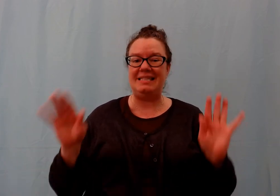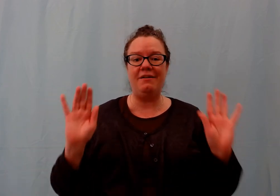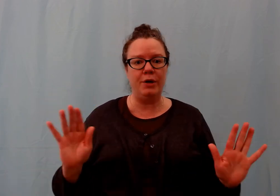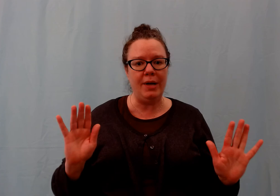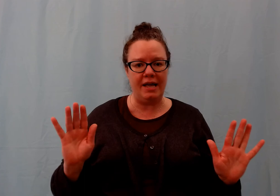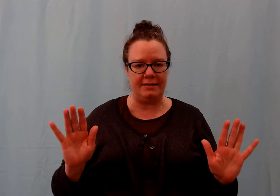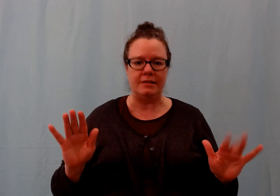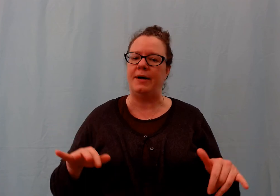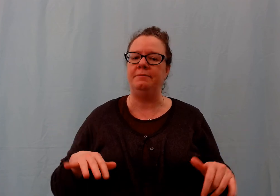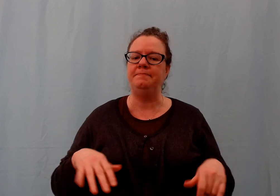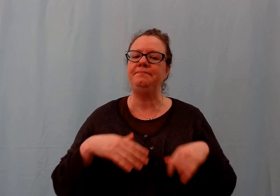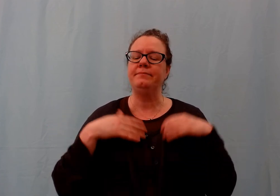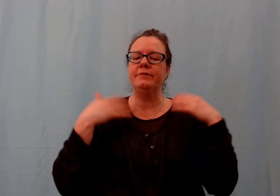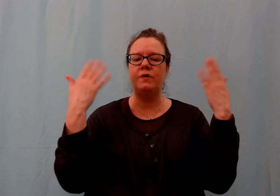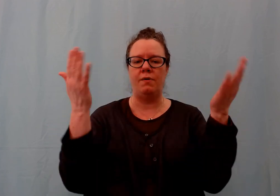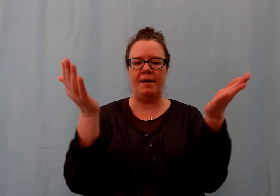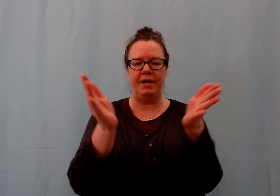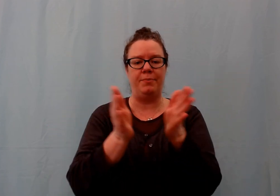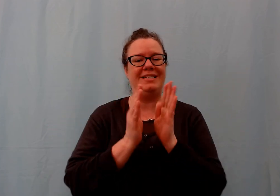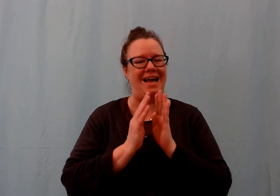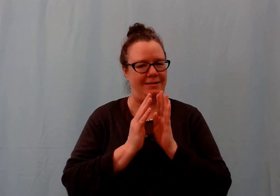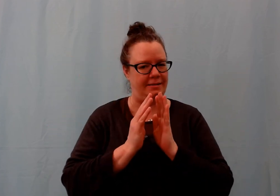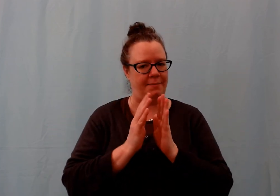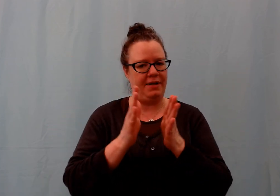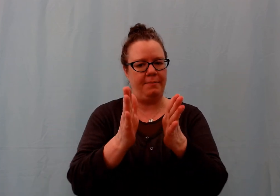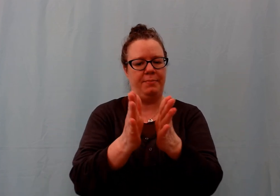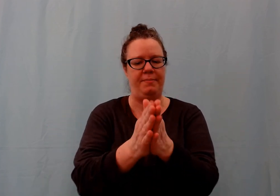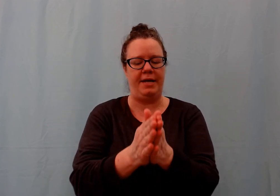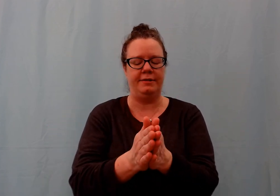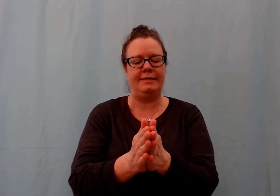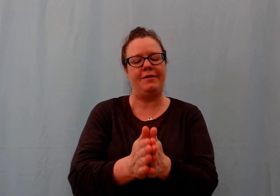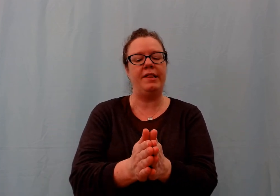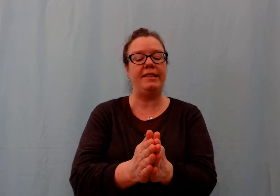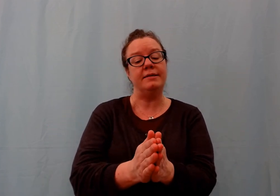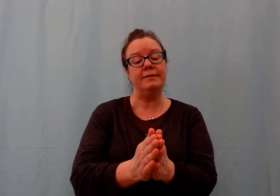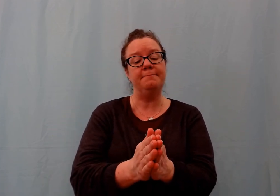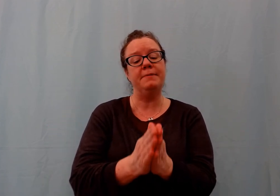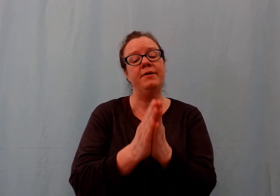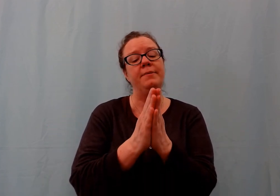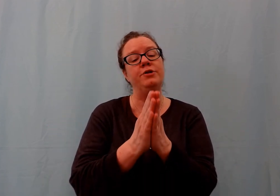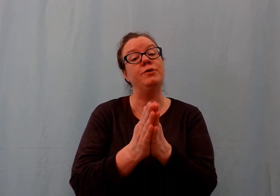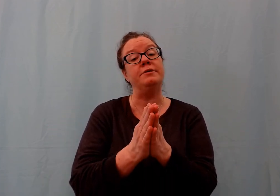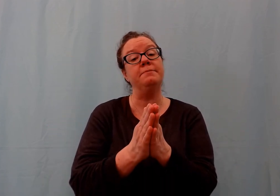see if you can guess this one. So, I'm gonna pretend something. I'm gonna put my hands together like this, and then I'm gonna do this.